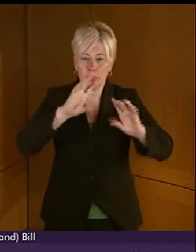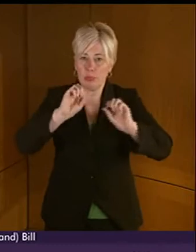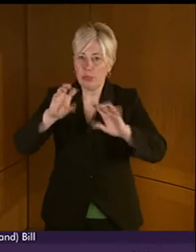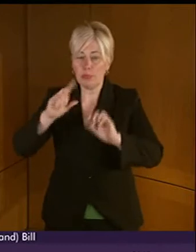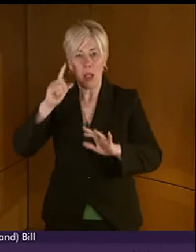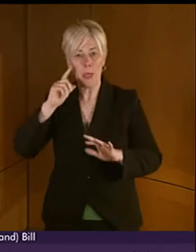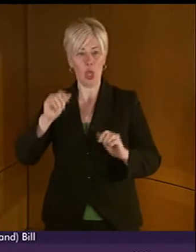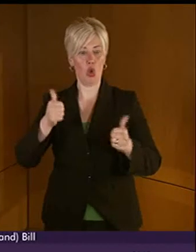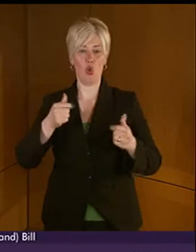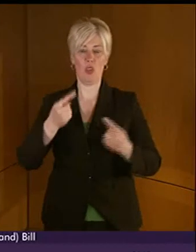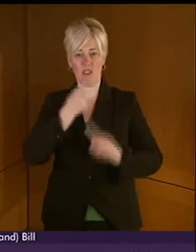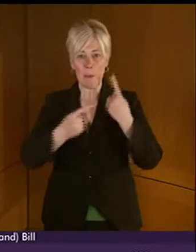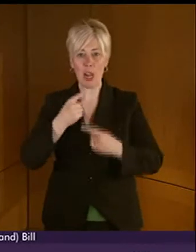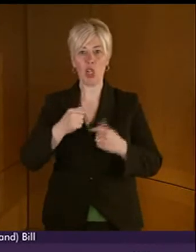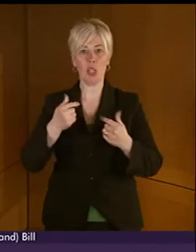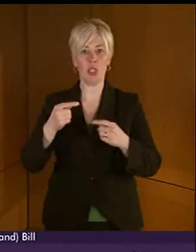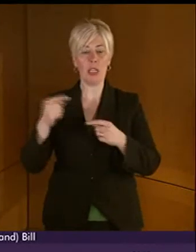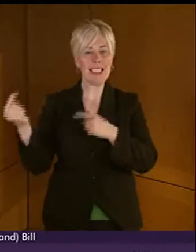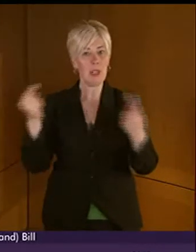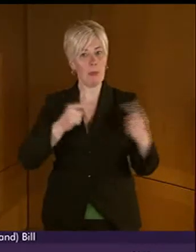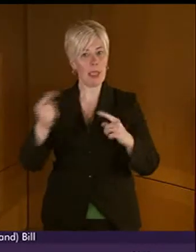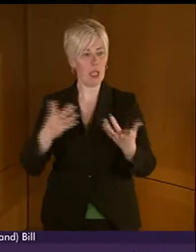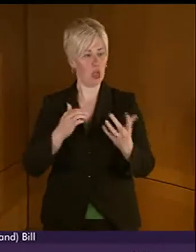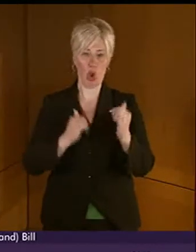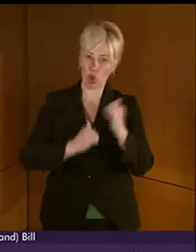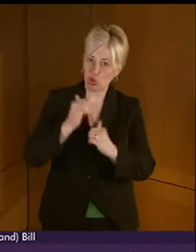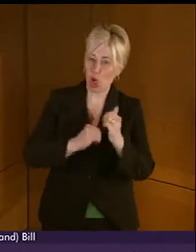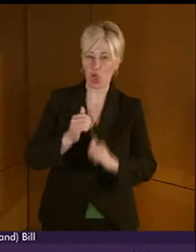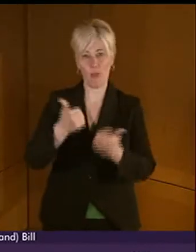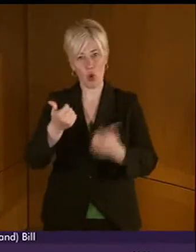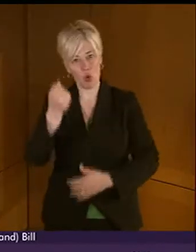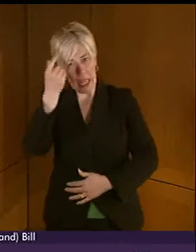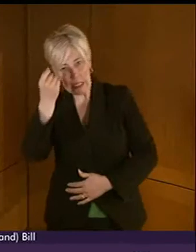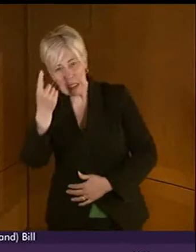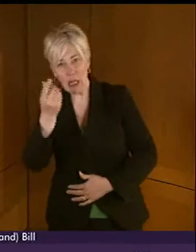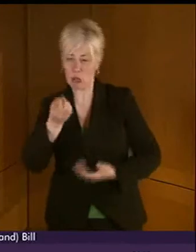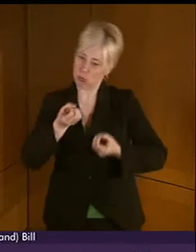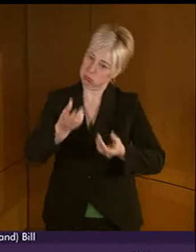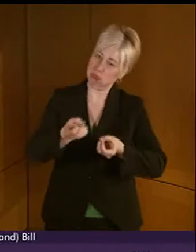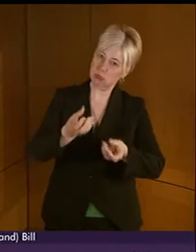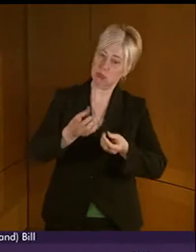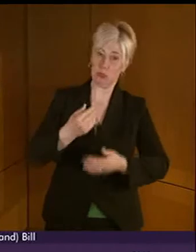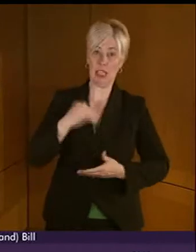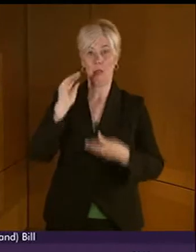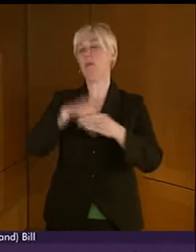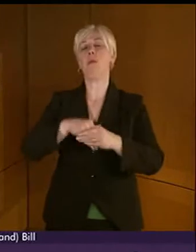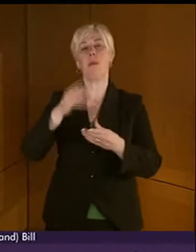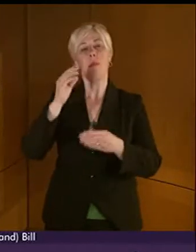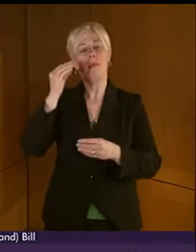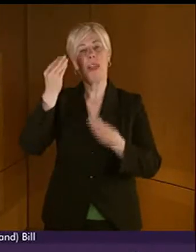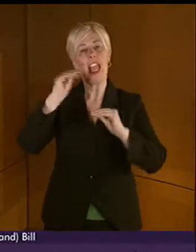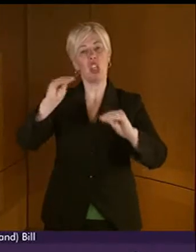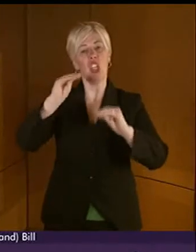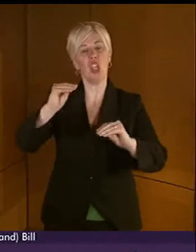measured debate, and indeed many constructive suggestions, which, as a member of the Education Committee, I think